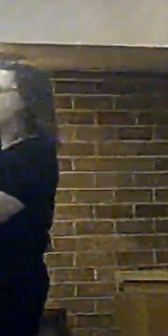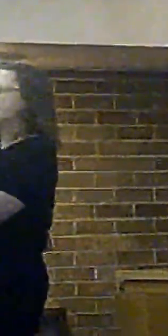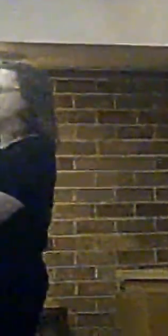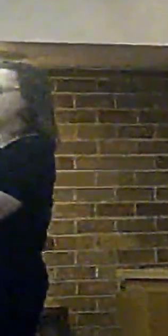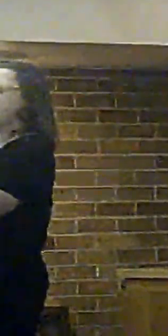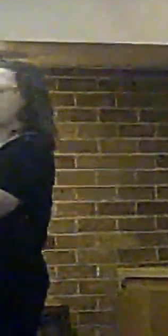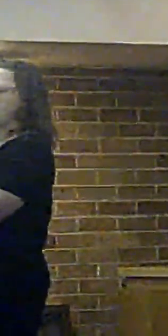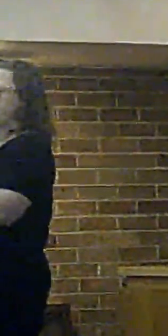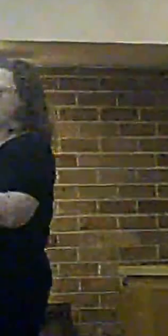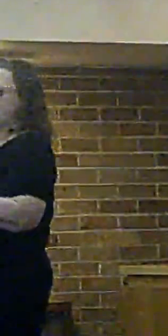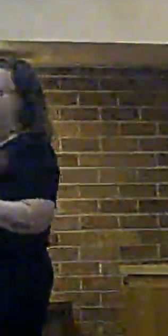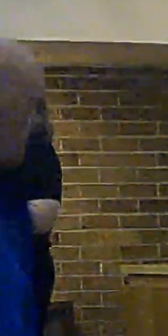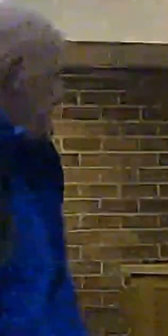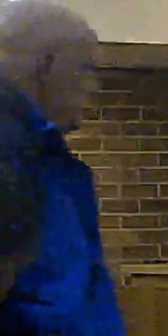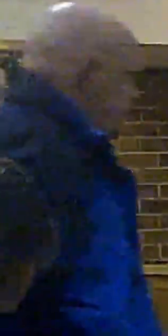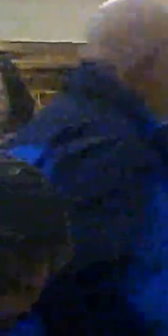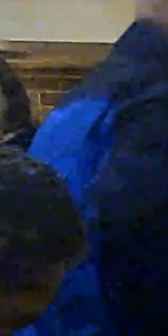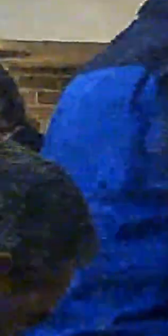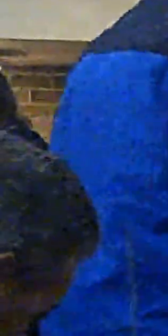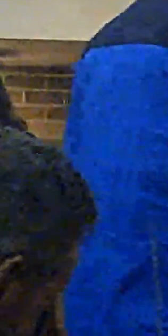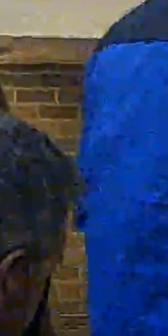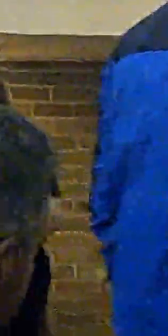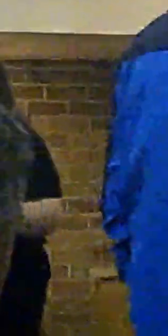you! Thank you! Nice.